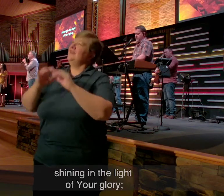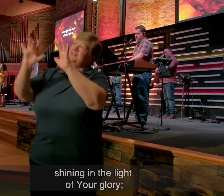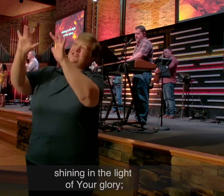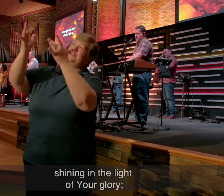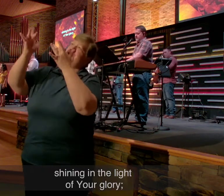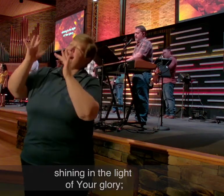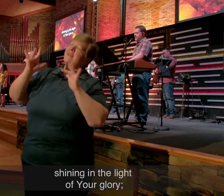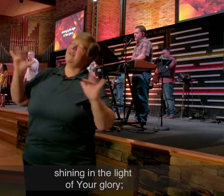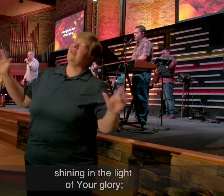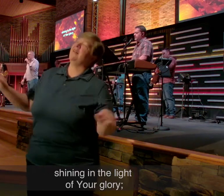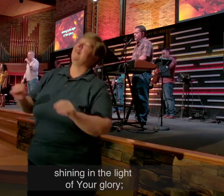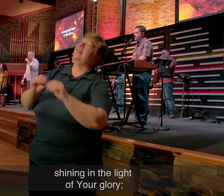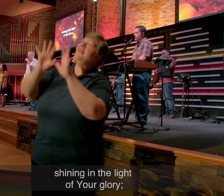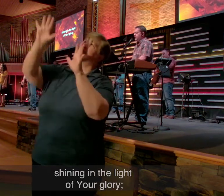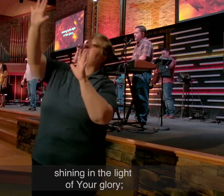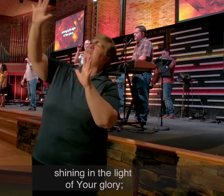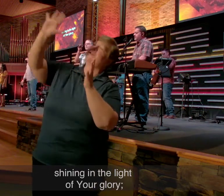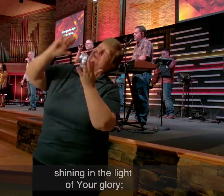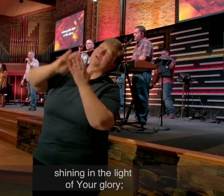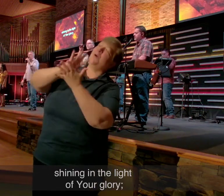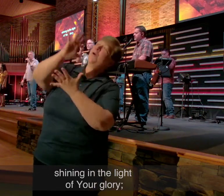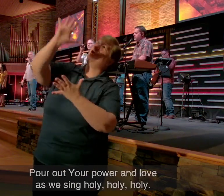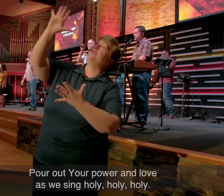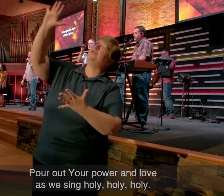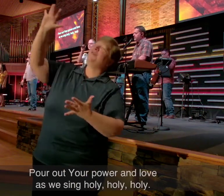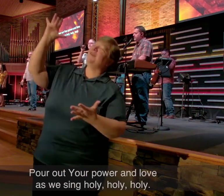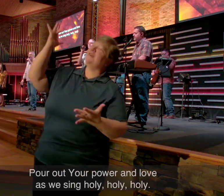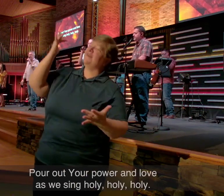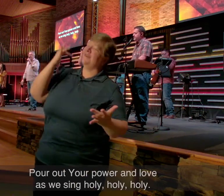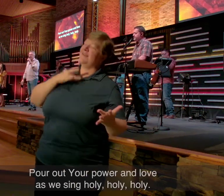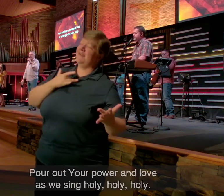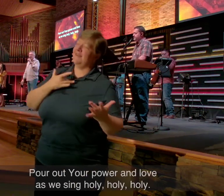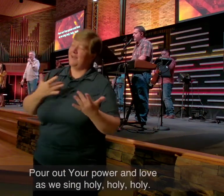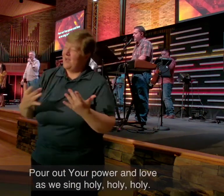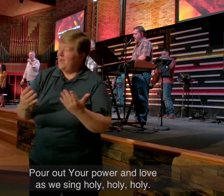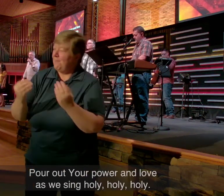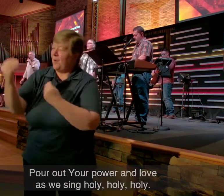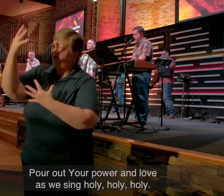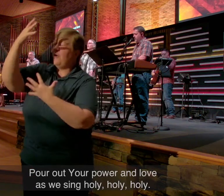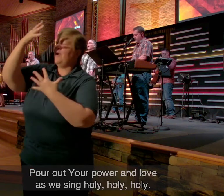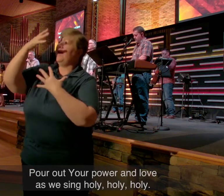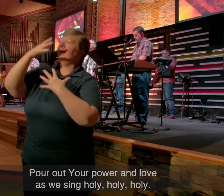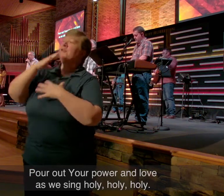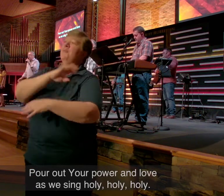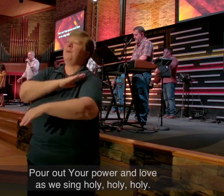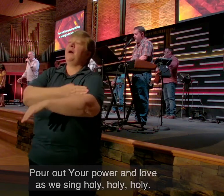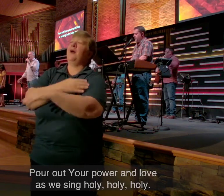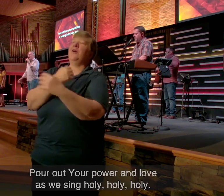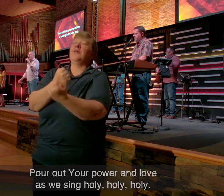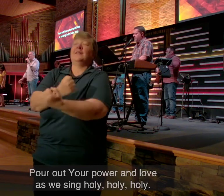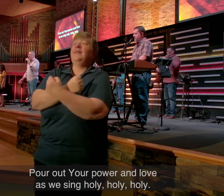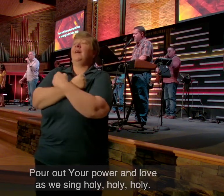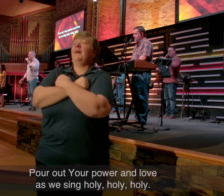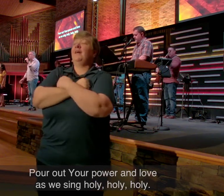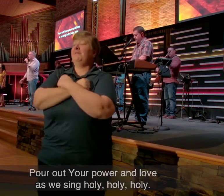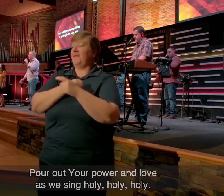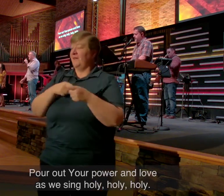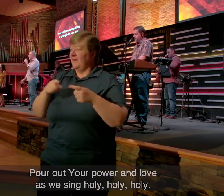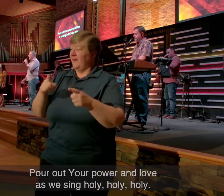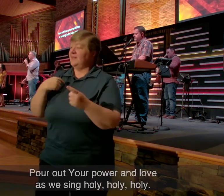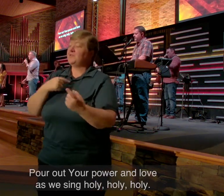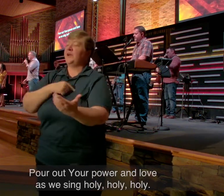Shining in the light of your glory. Pour out your power and love.